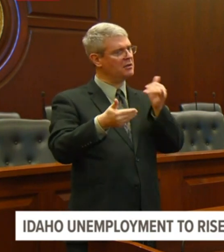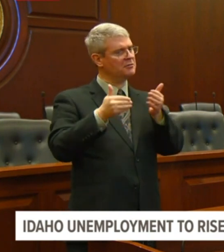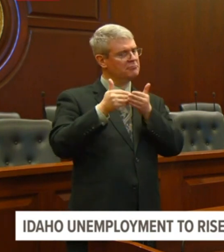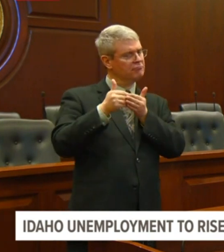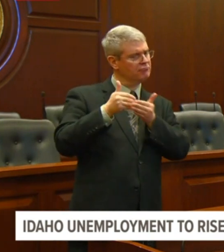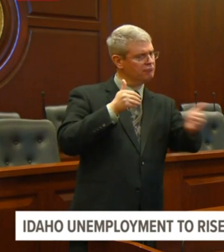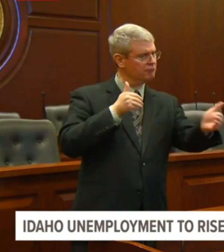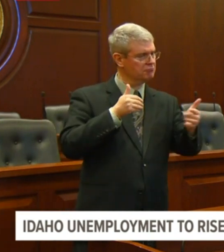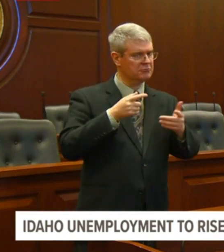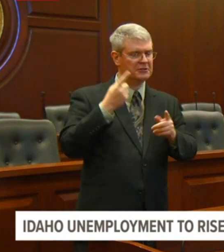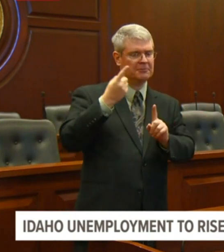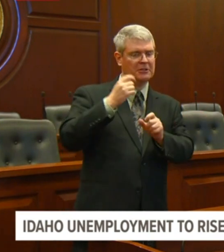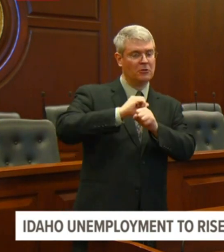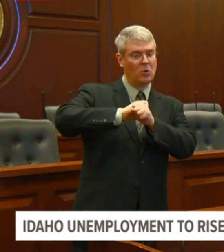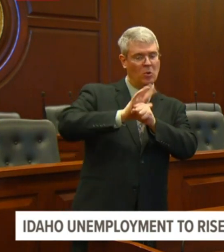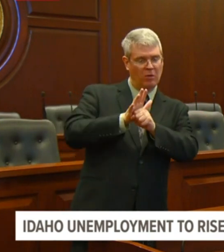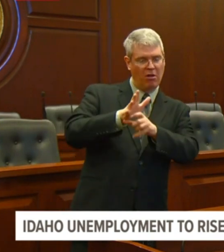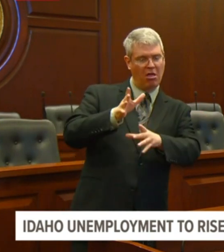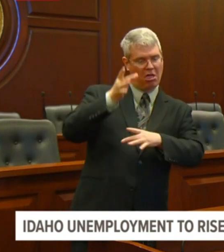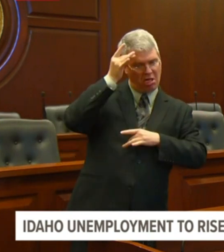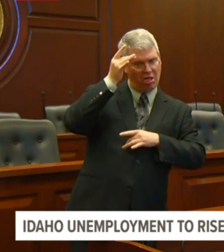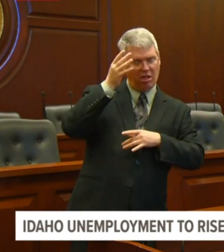on? Uh, David.